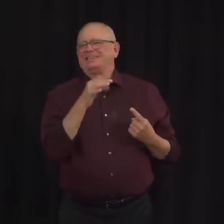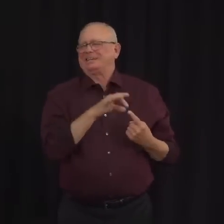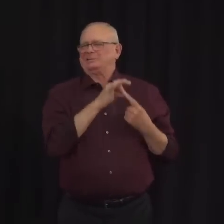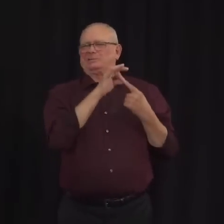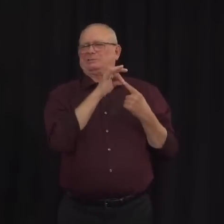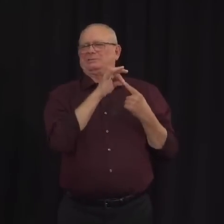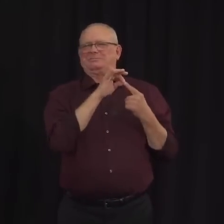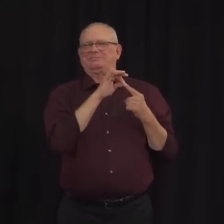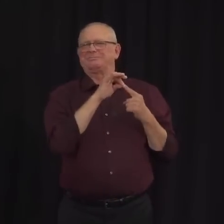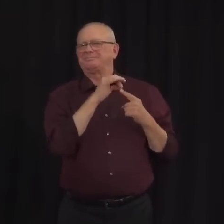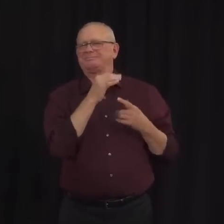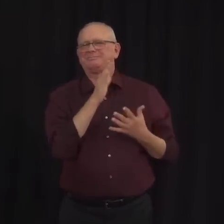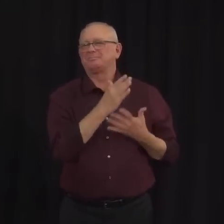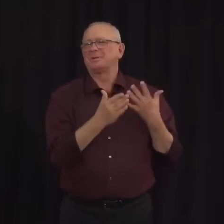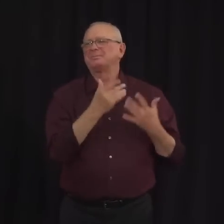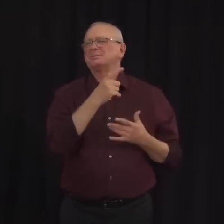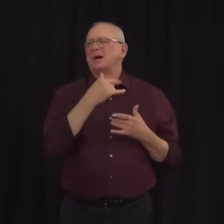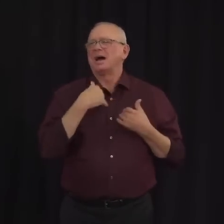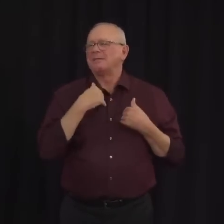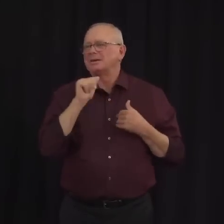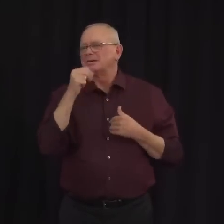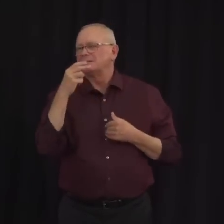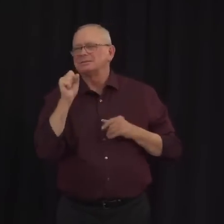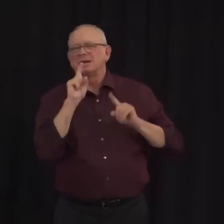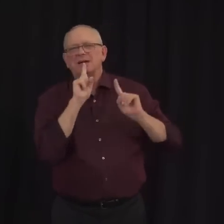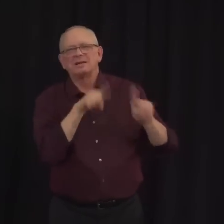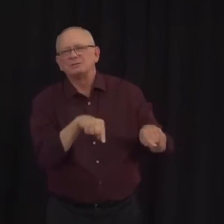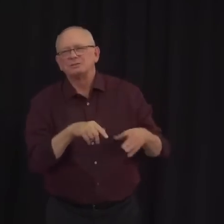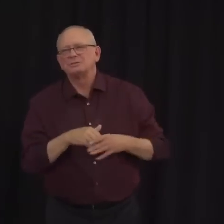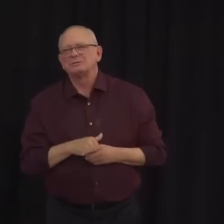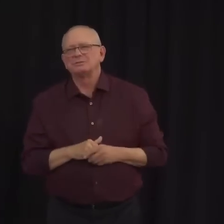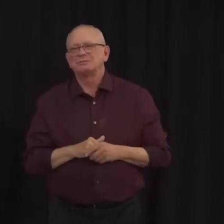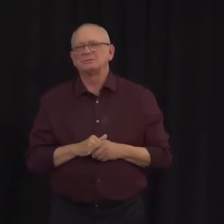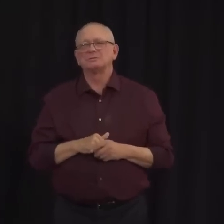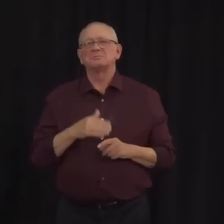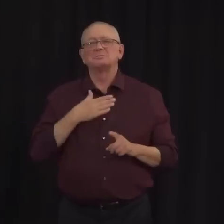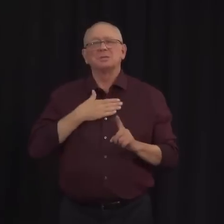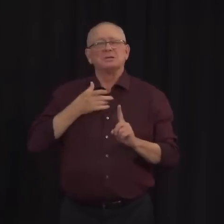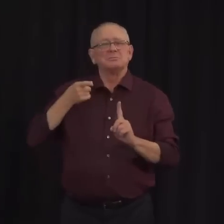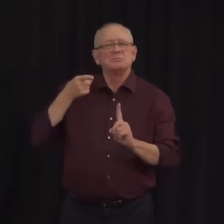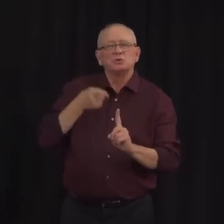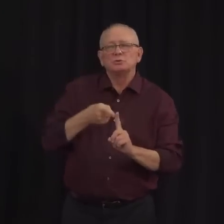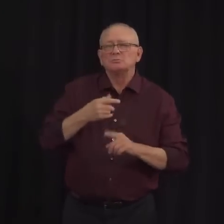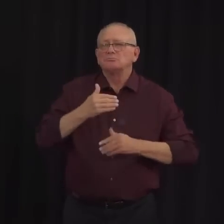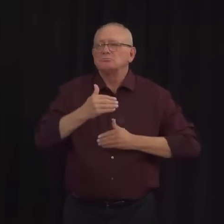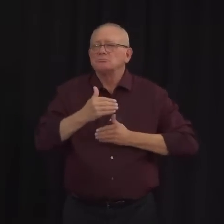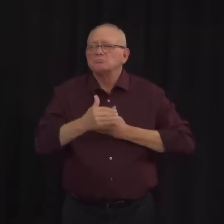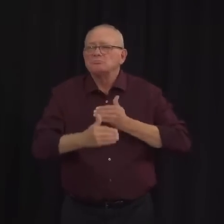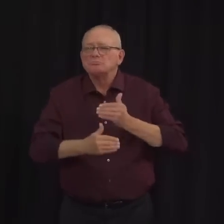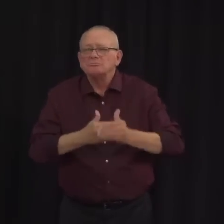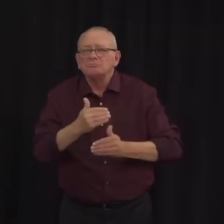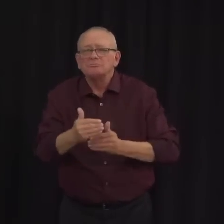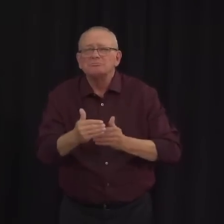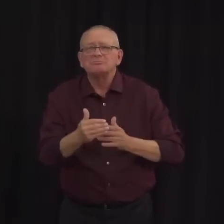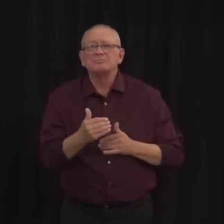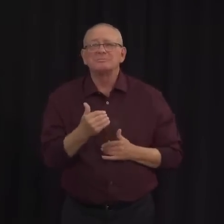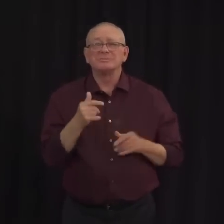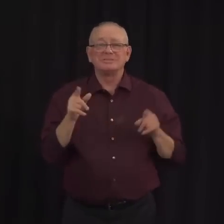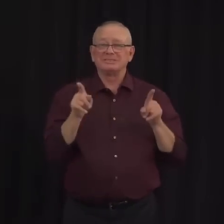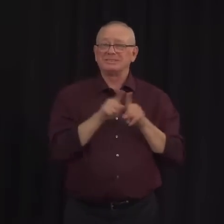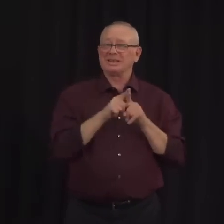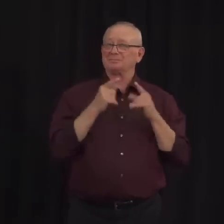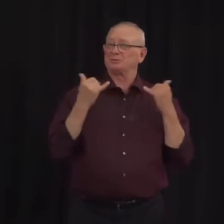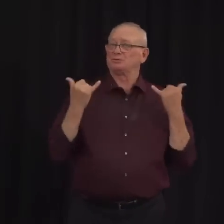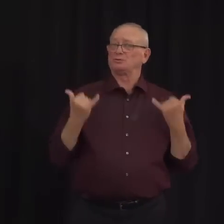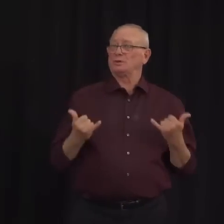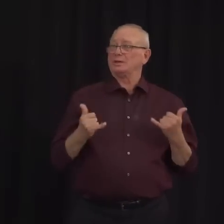able to comment more on that. But the typical practice would be again that contact tracing would happen within 24 hours of